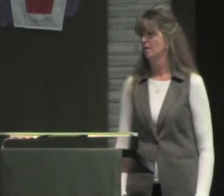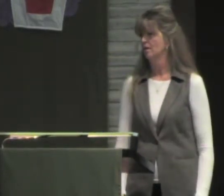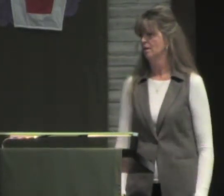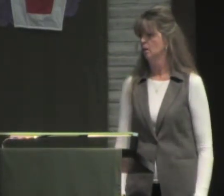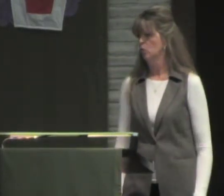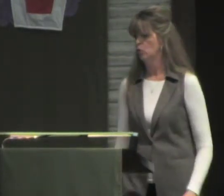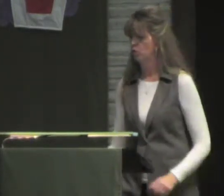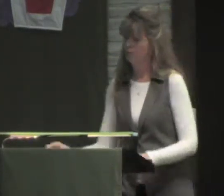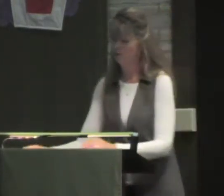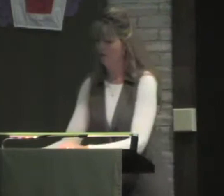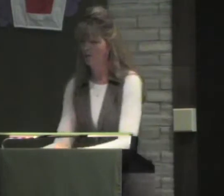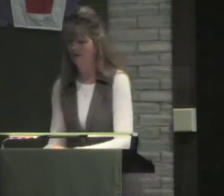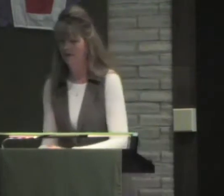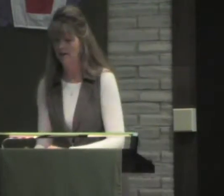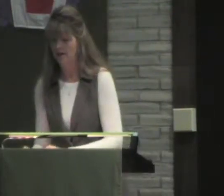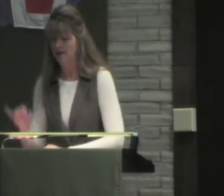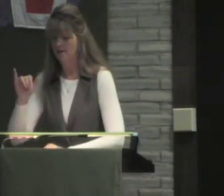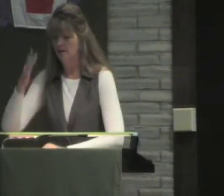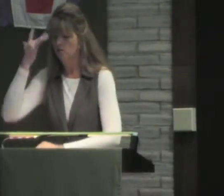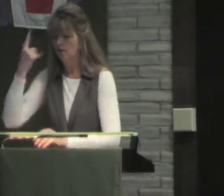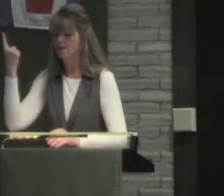You are a sinner. Ooh.